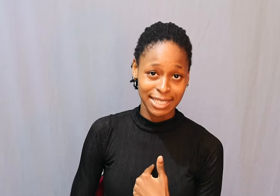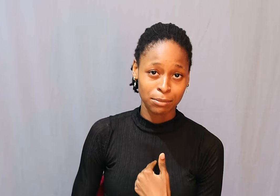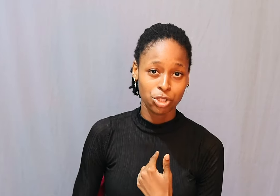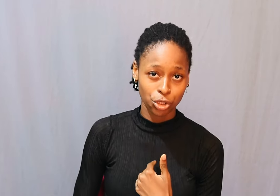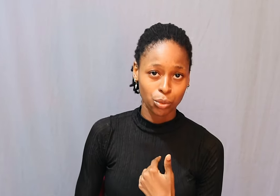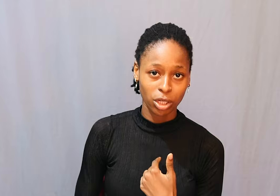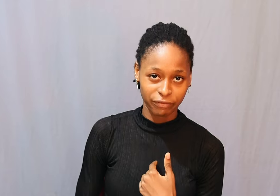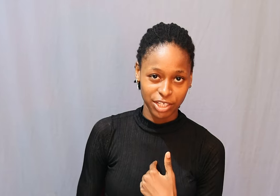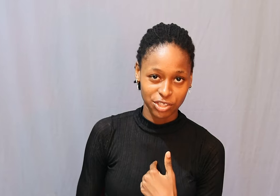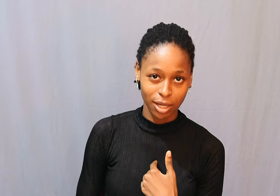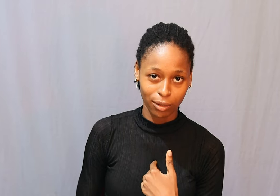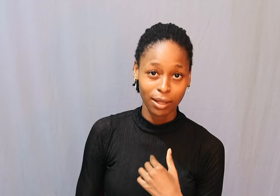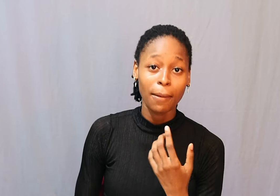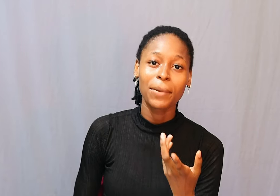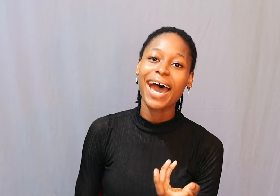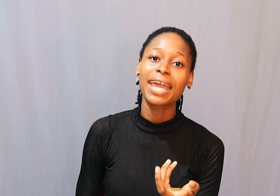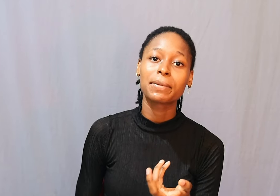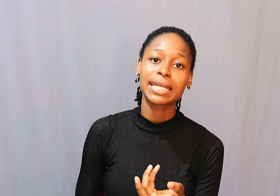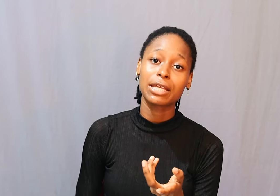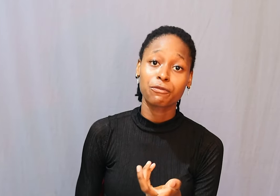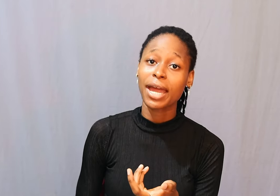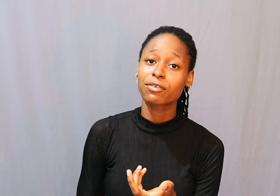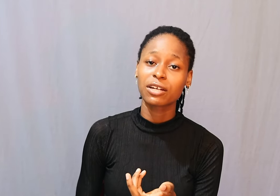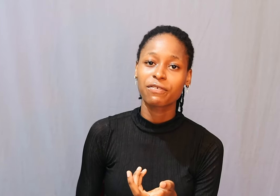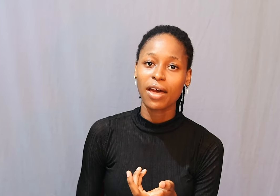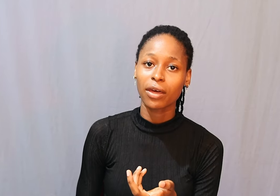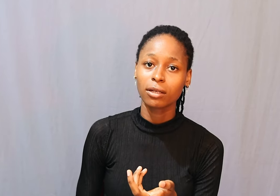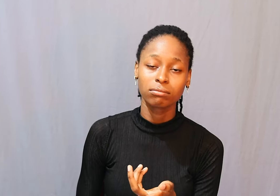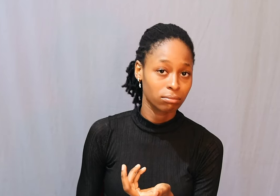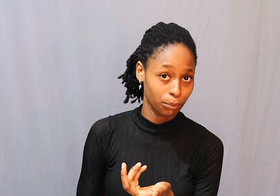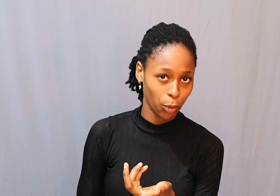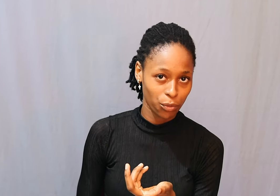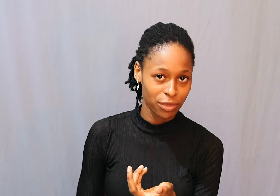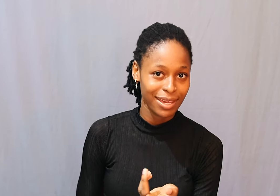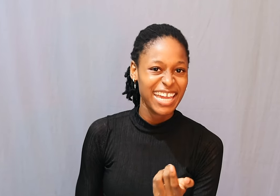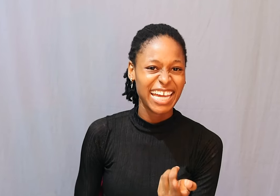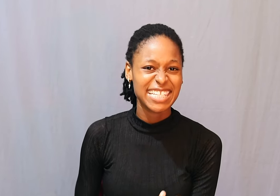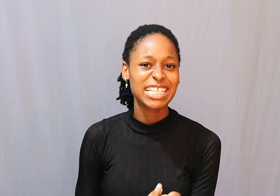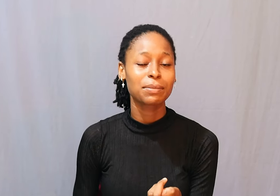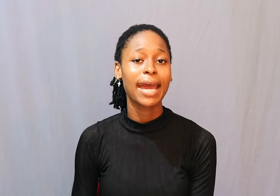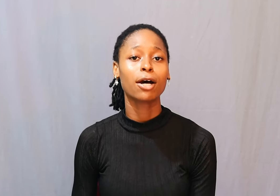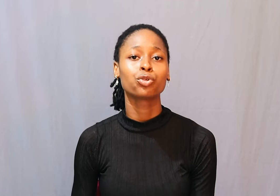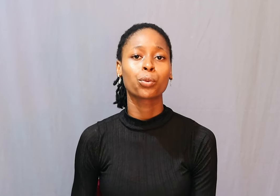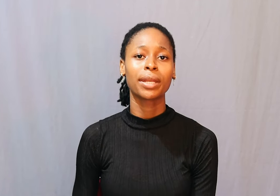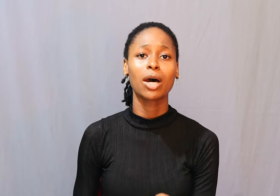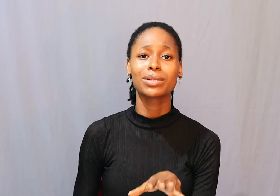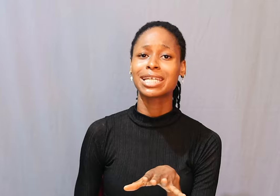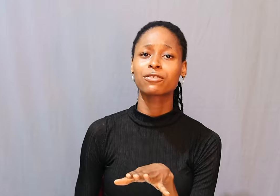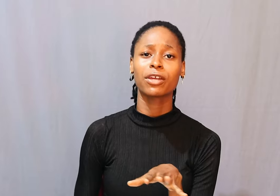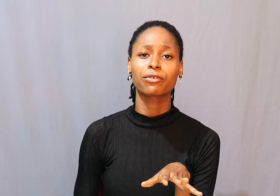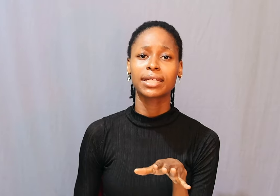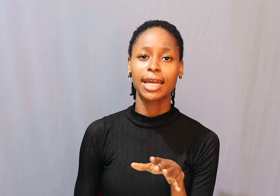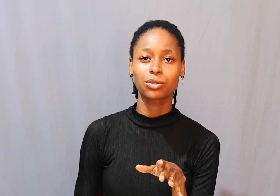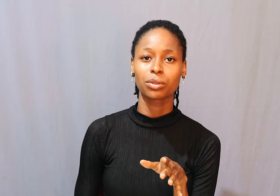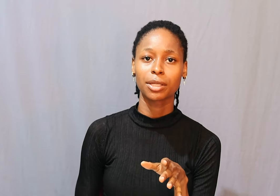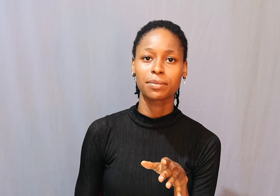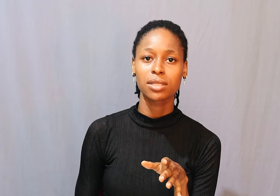seem to you conventional, but I believe my grandfather, both, can teach me how to pronounce his favorite heteronyms.